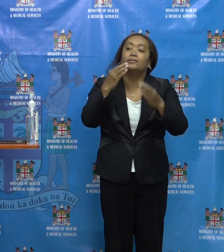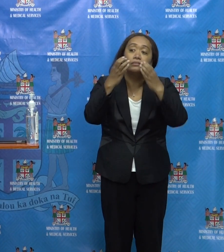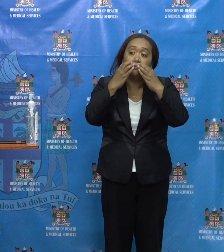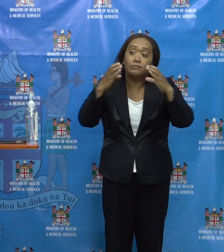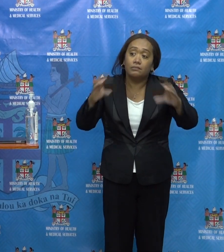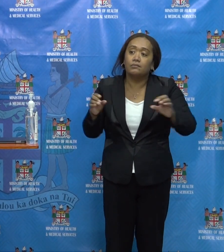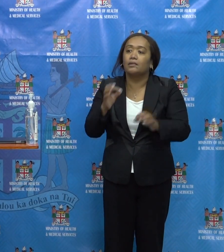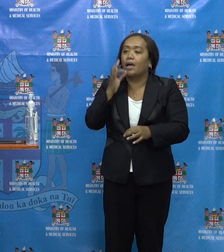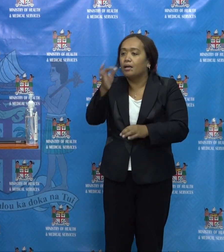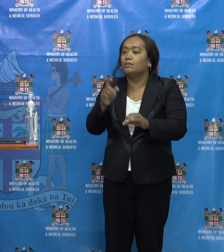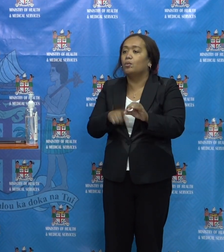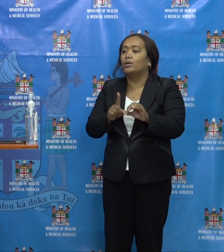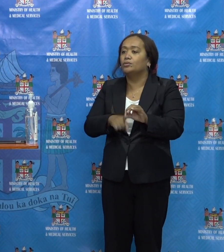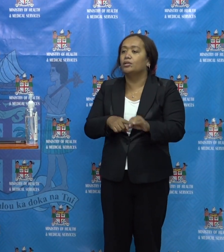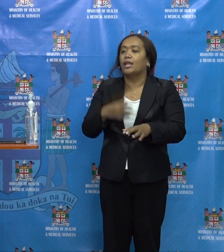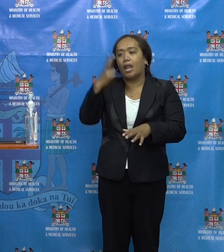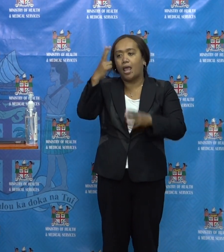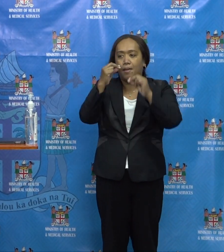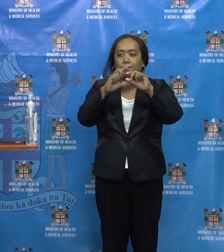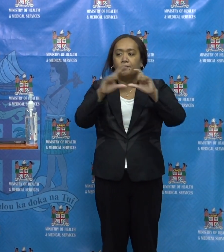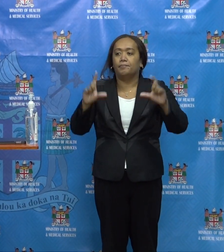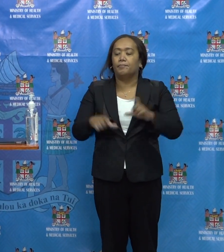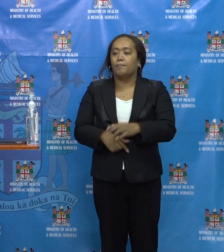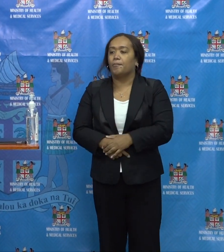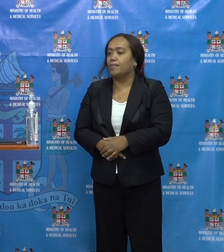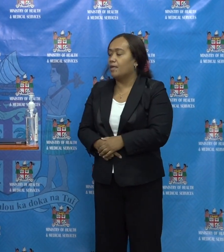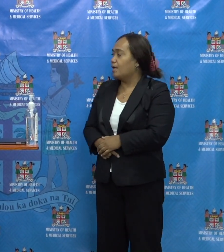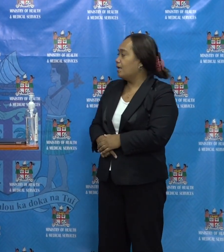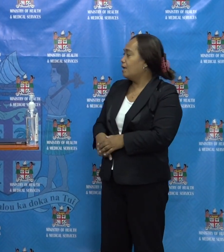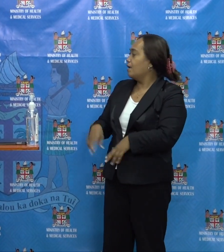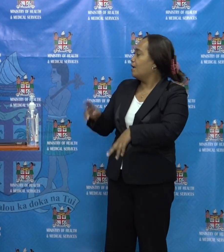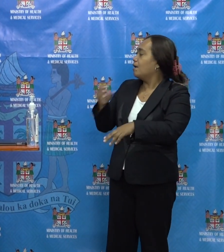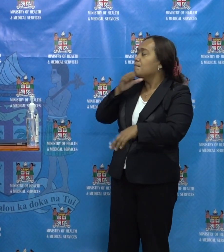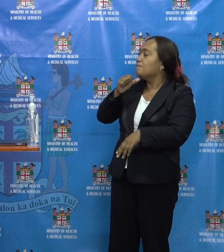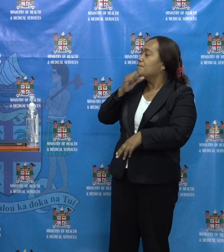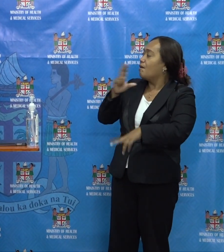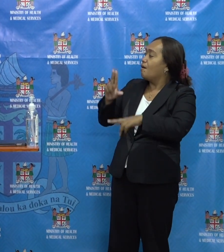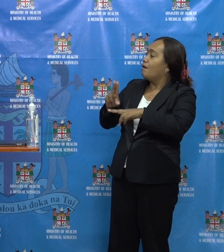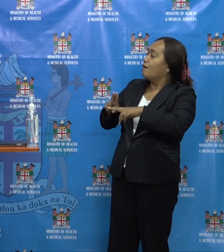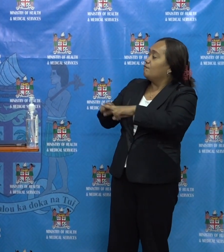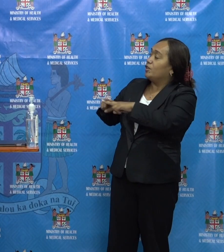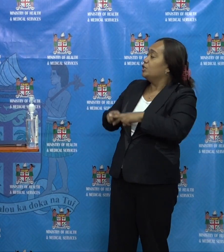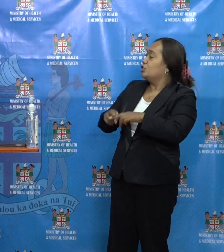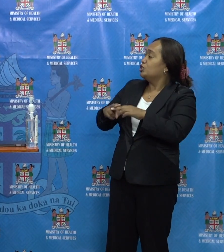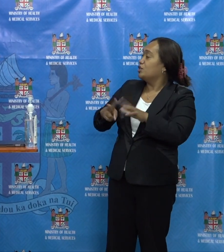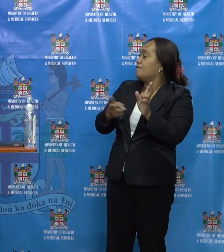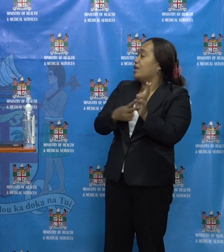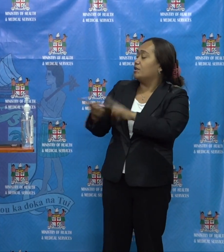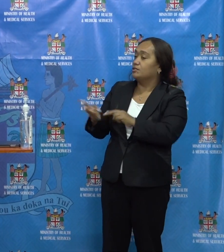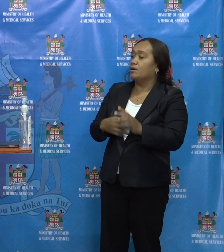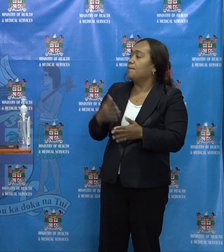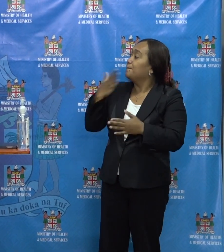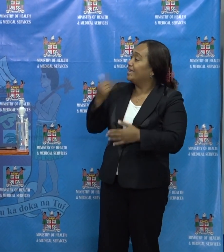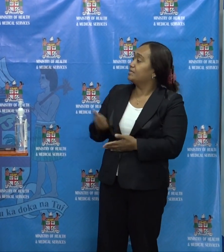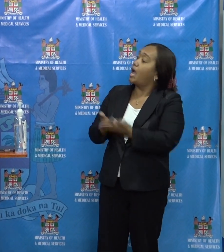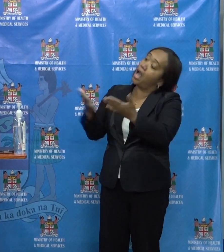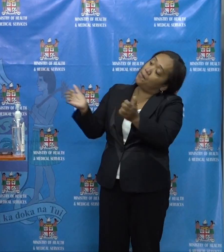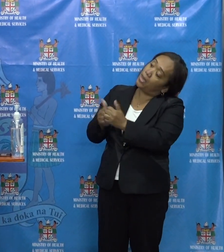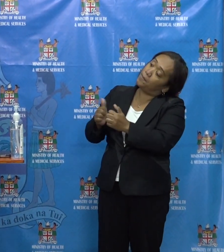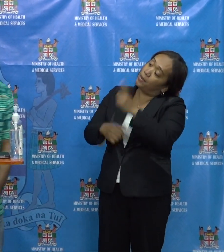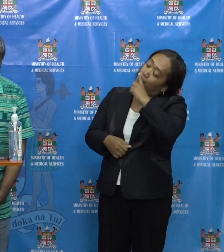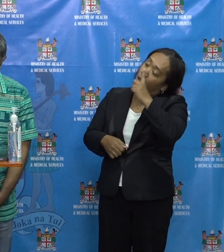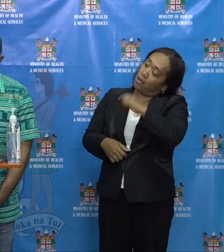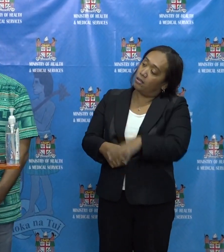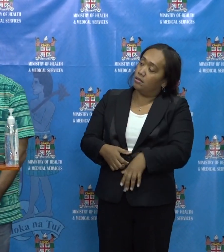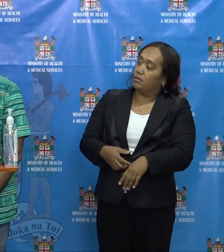take your name and other language. Shani from Fiji Village, Dr. Fong, can you just give an update on how many people are currently admitted at the Lautoka and